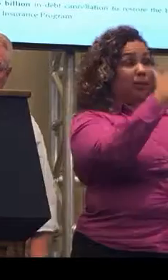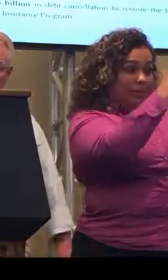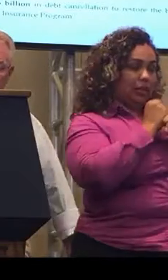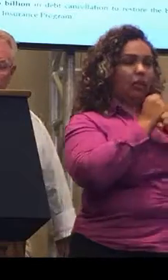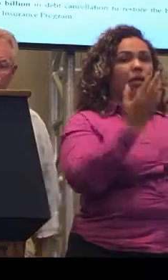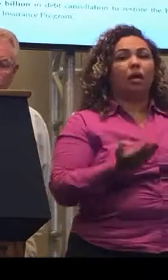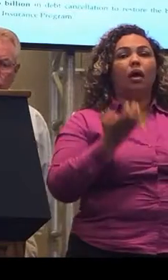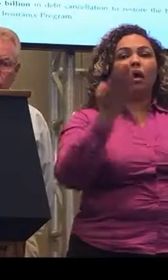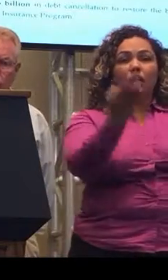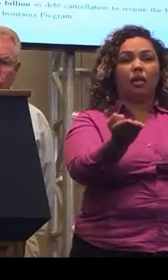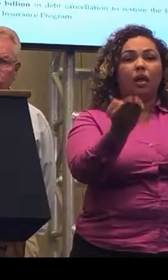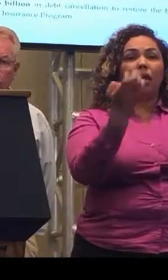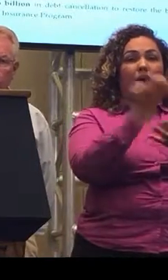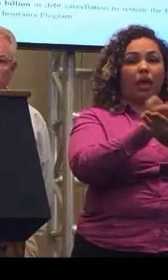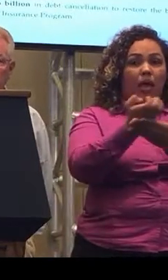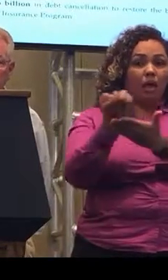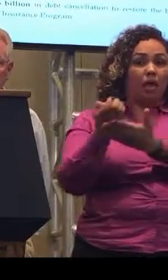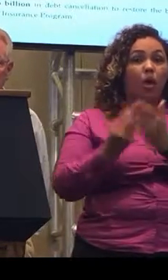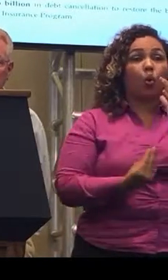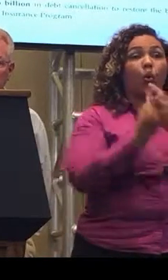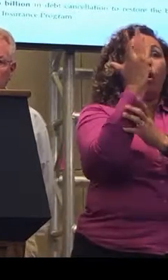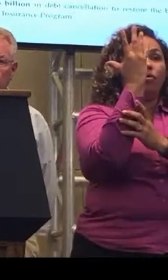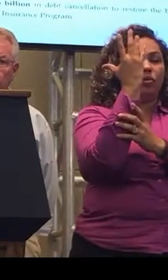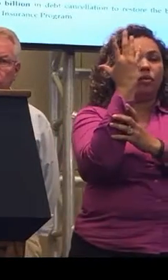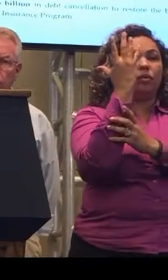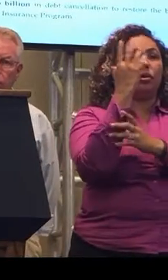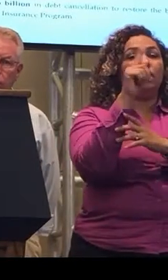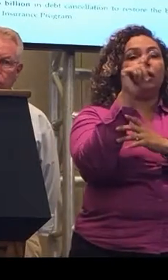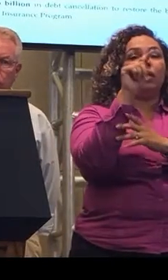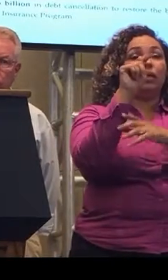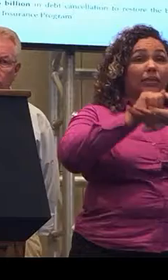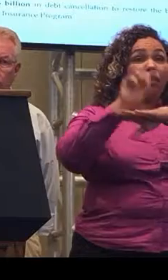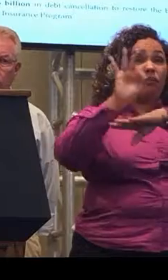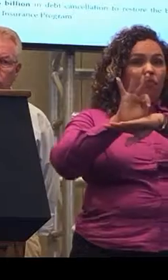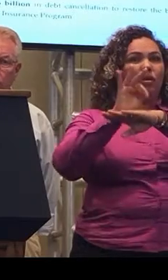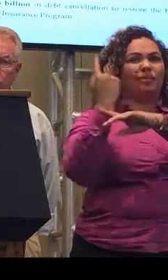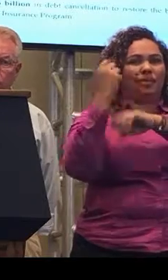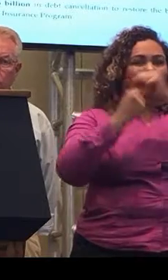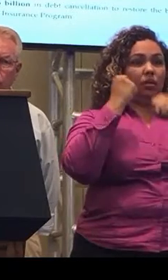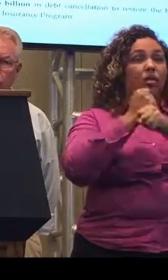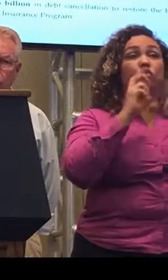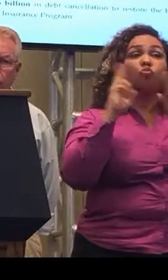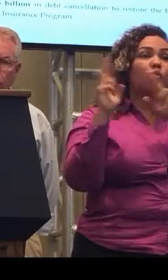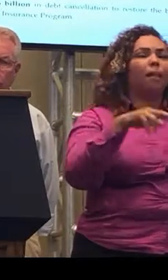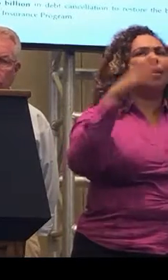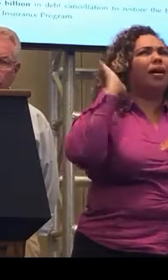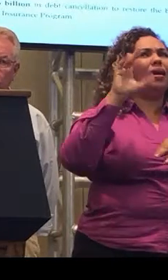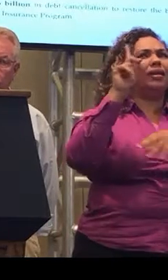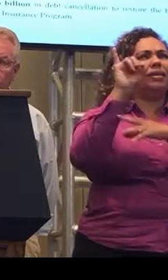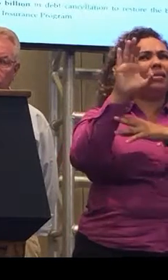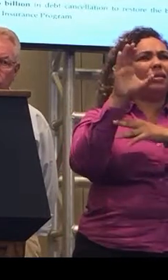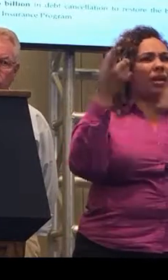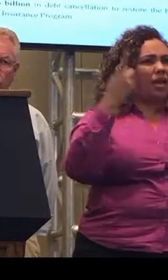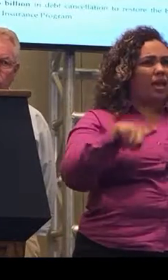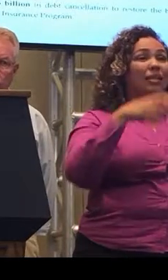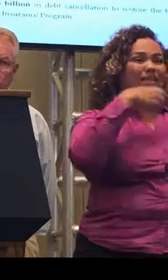of the Economic Growth Task Force from last year. It was a report in December of last